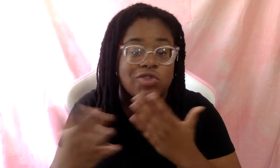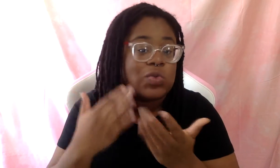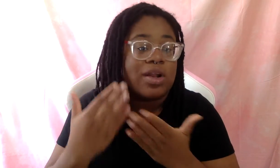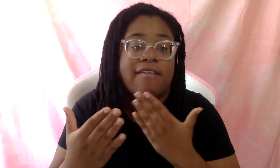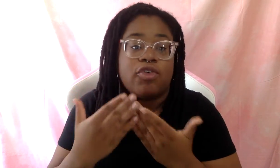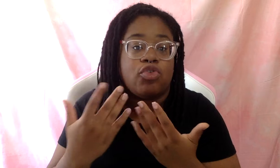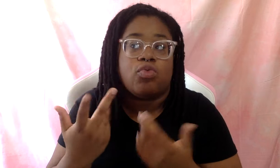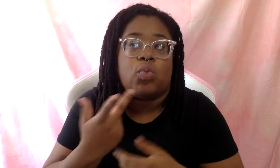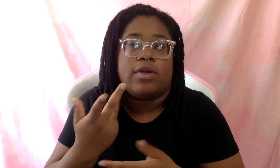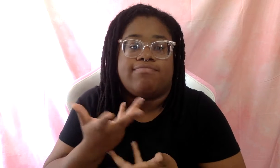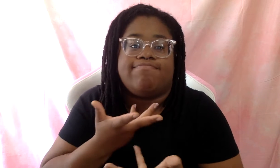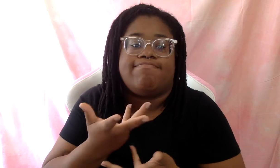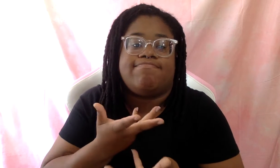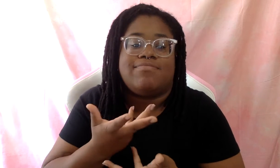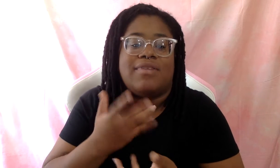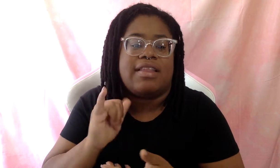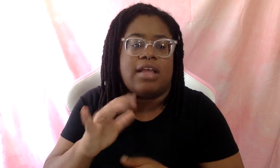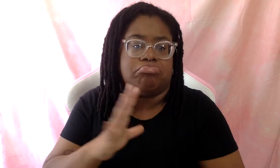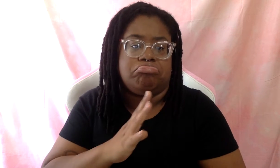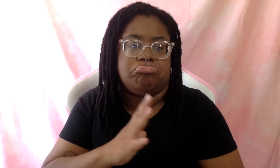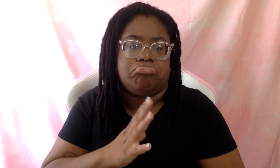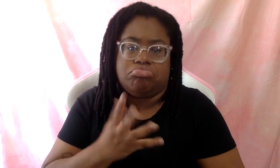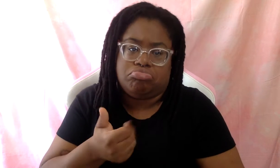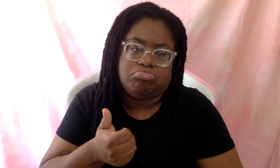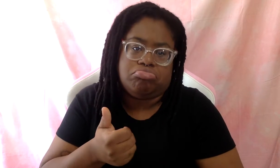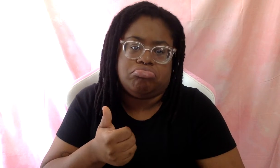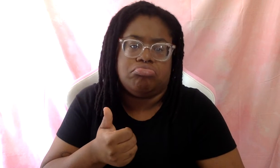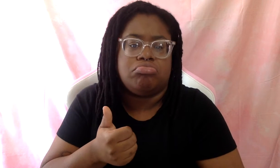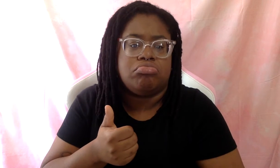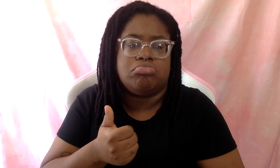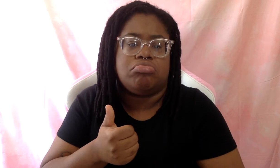we're engaging, that's fine. But, uh,